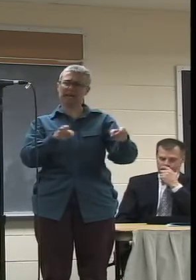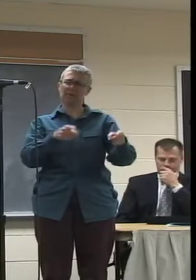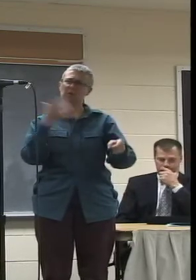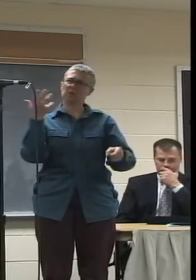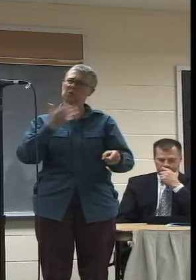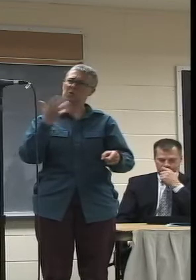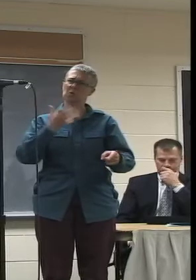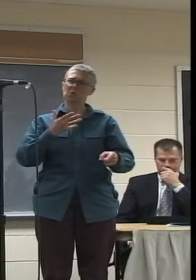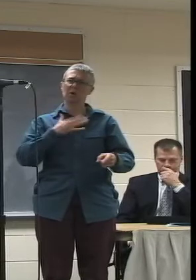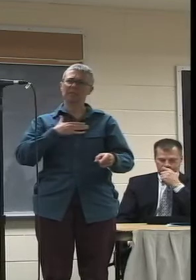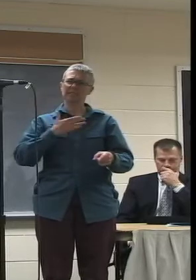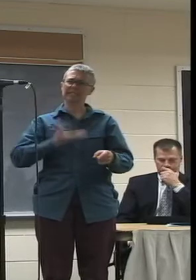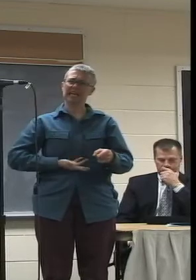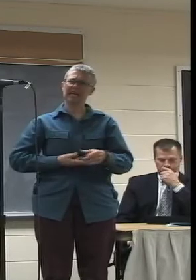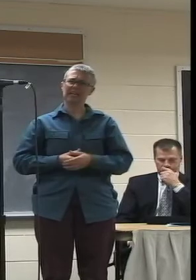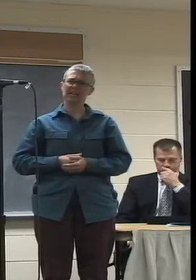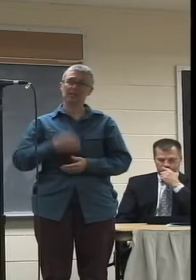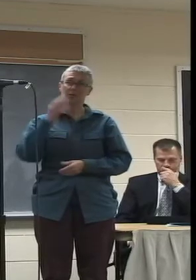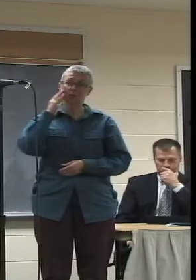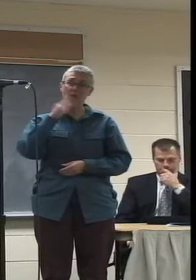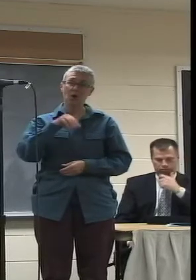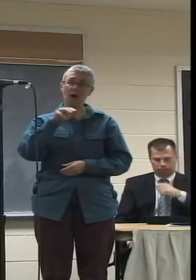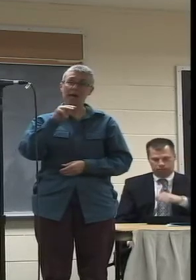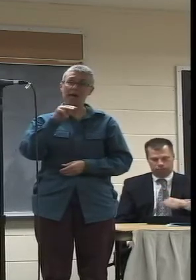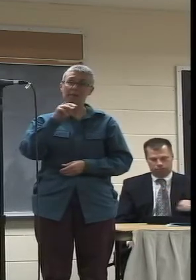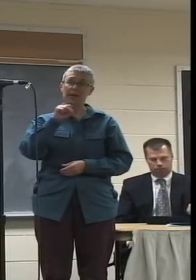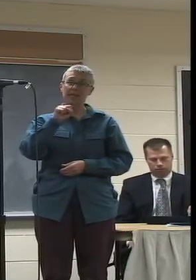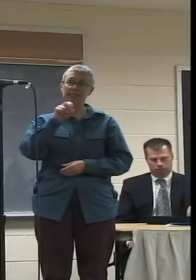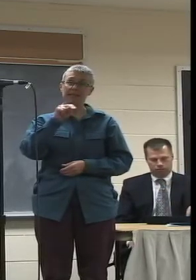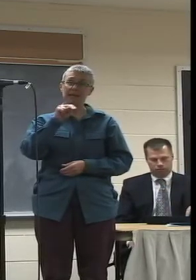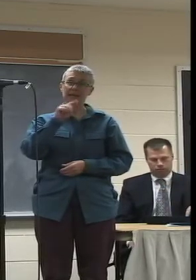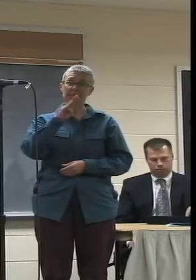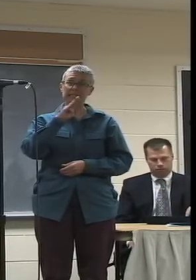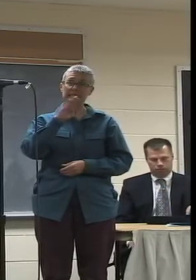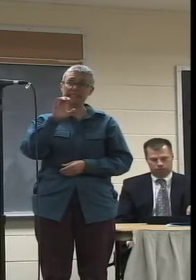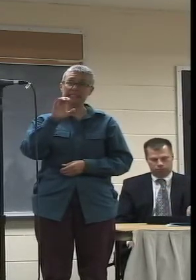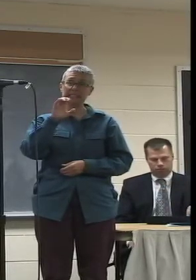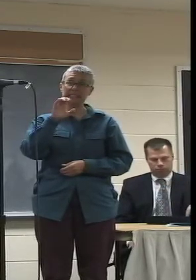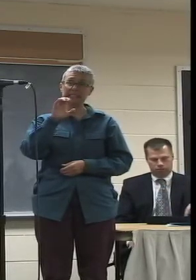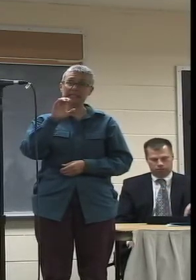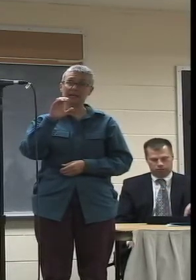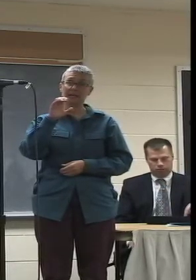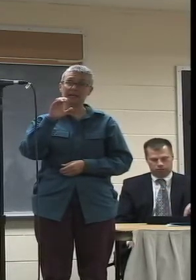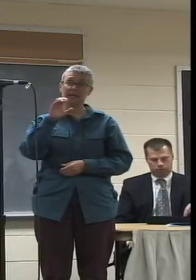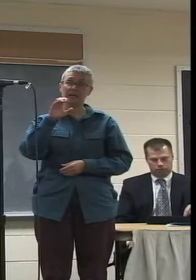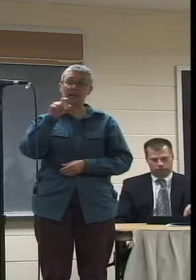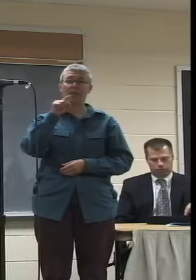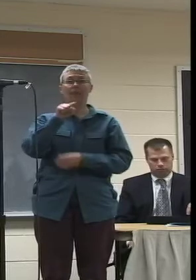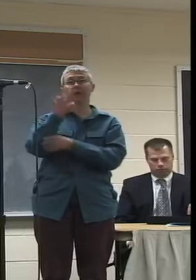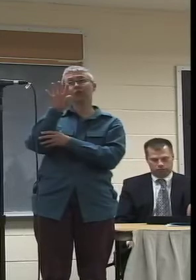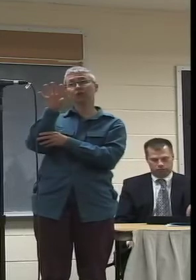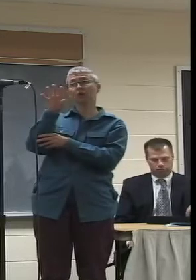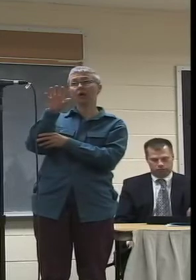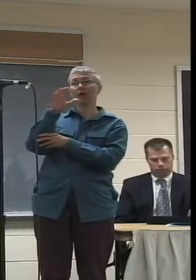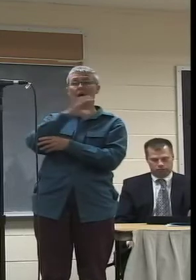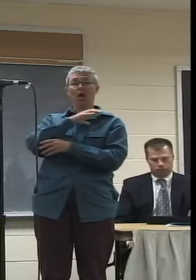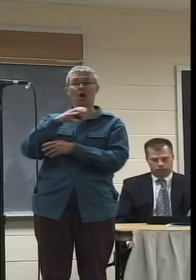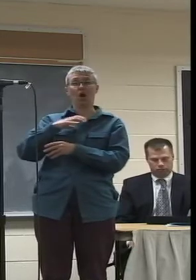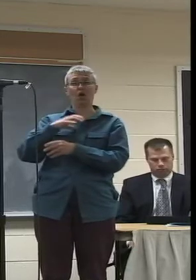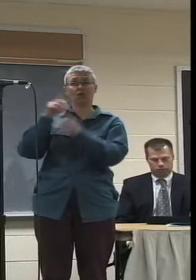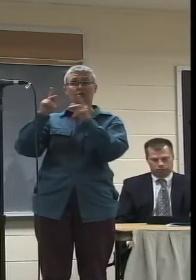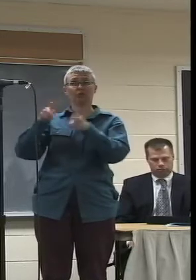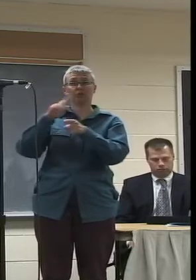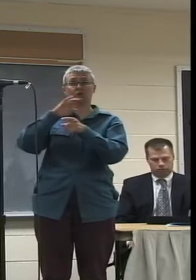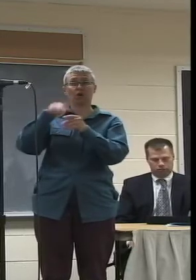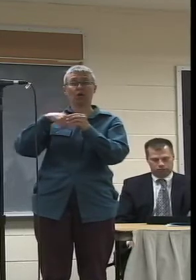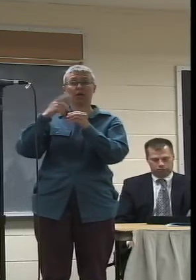I don't know if you saw this week, but MSNBC cut off from a congresswoman talking about NSA and security issues to